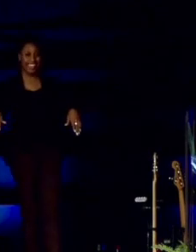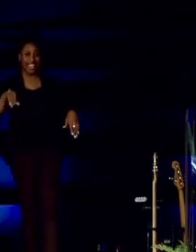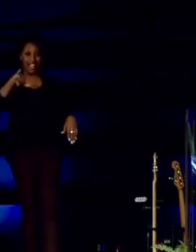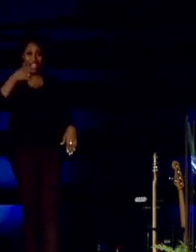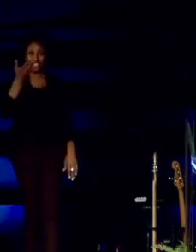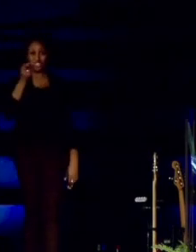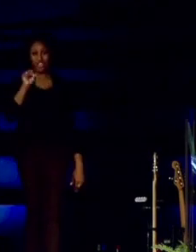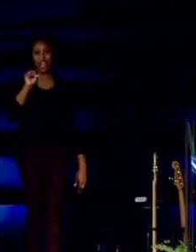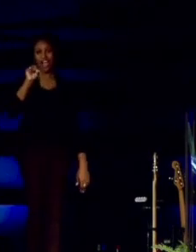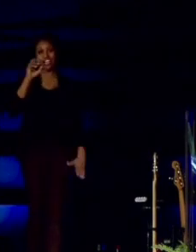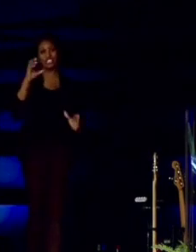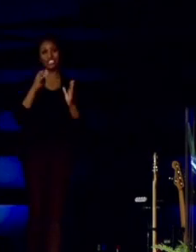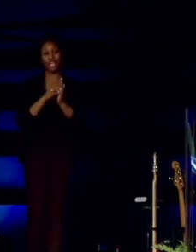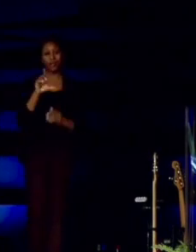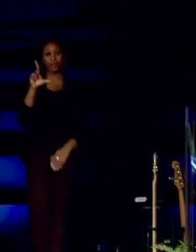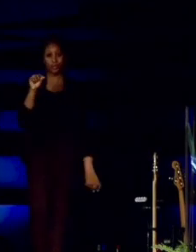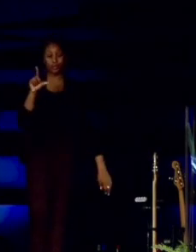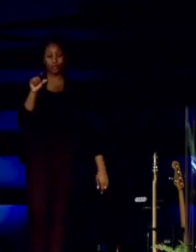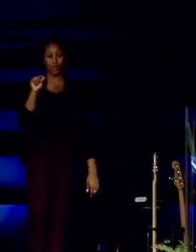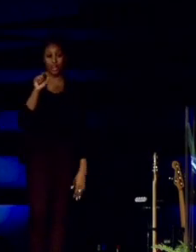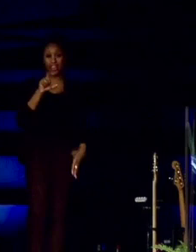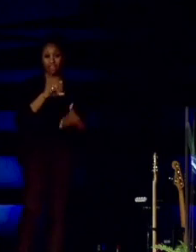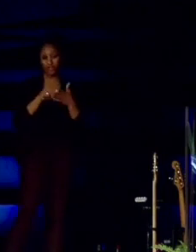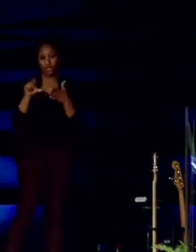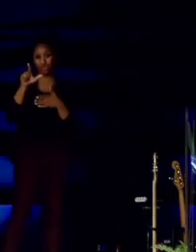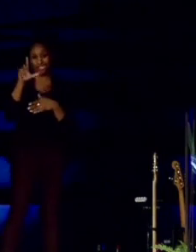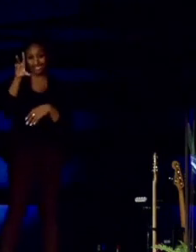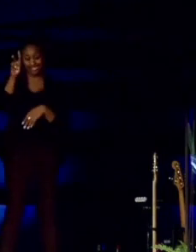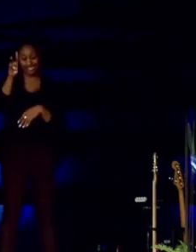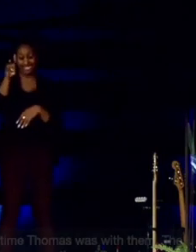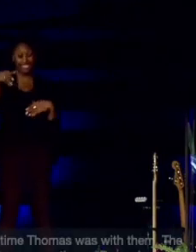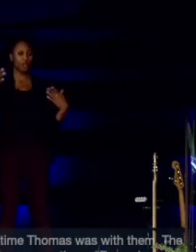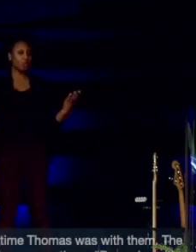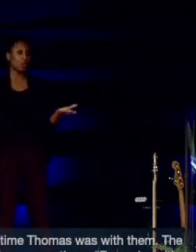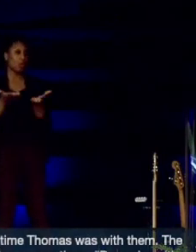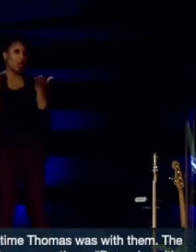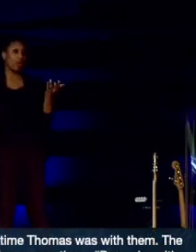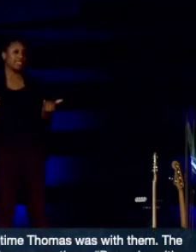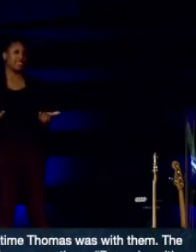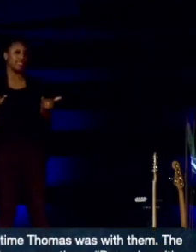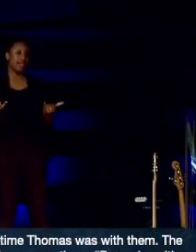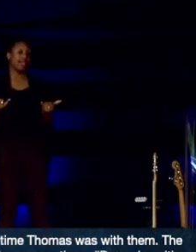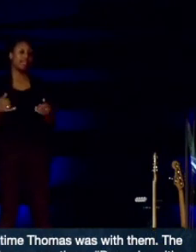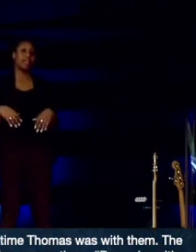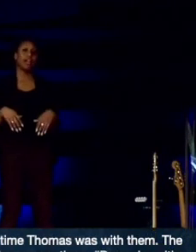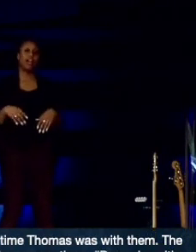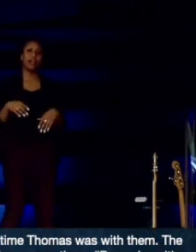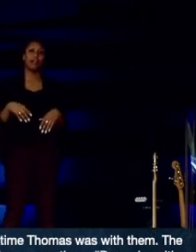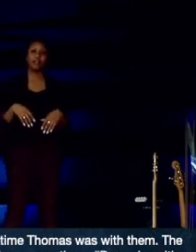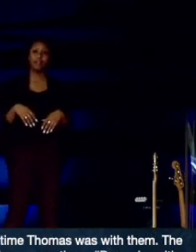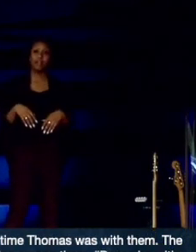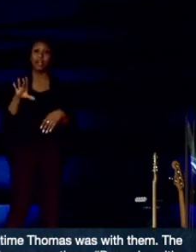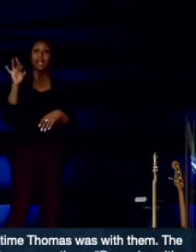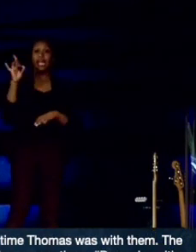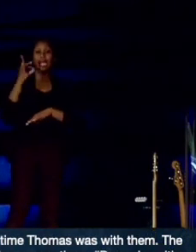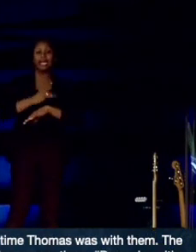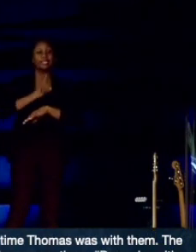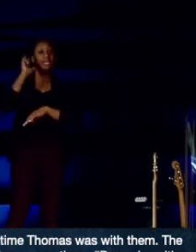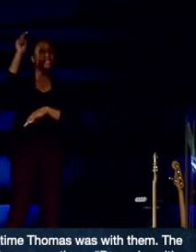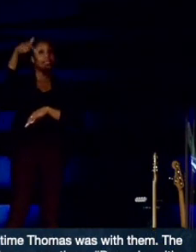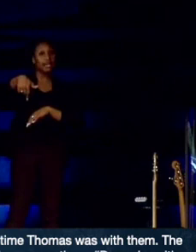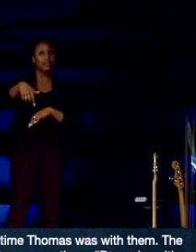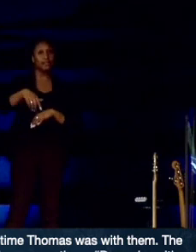20, verse number 26. In fact, this is where we are today on this very day. Eight days later.